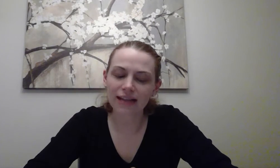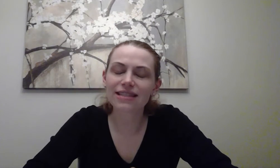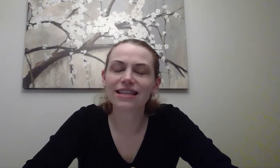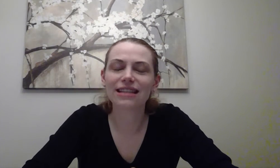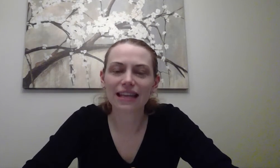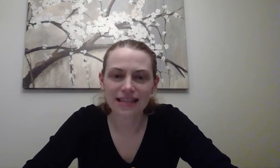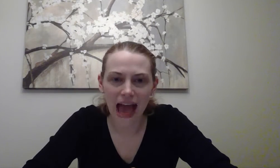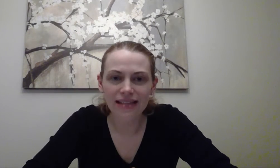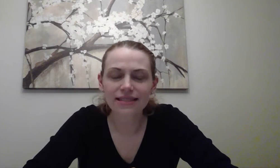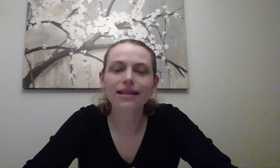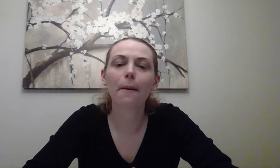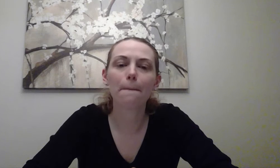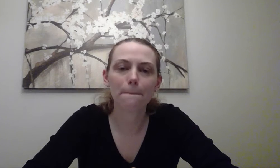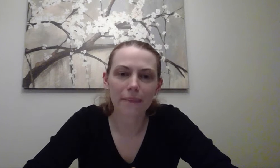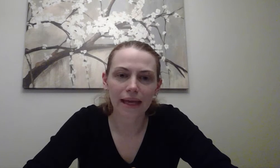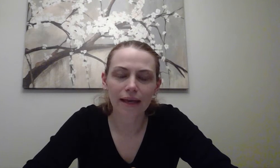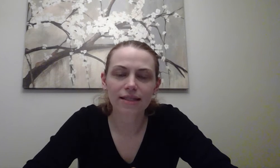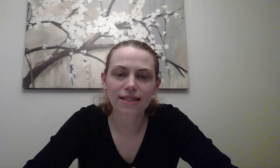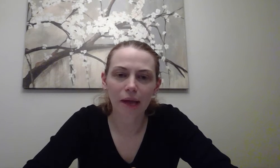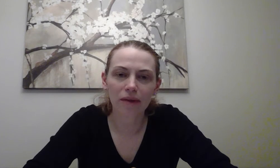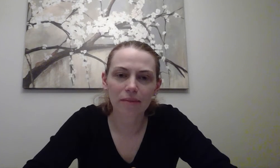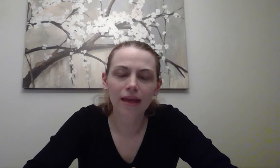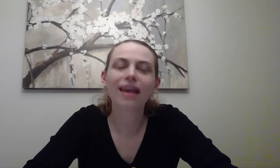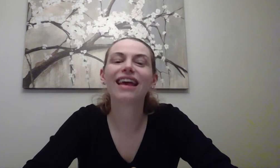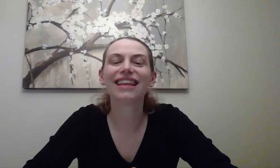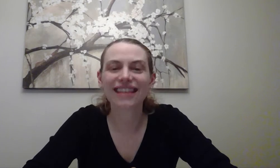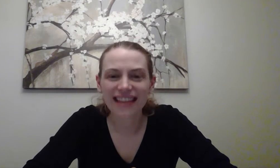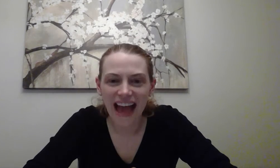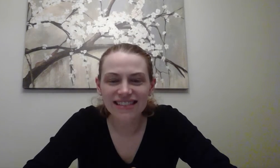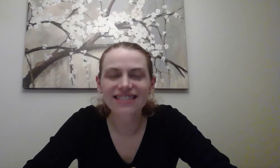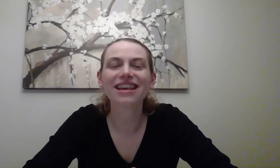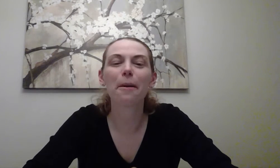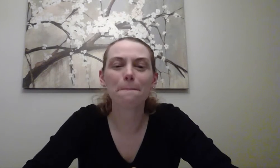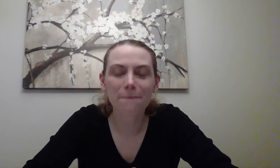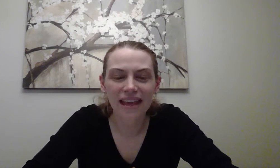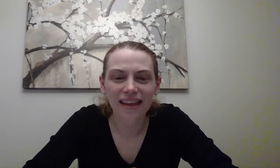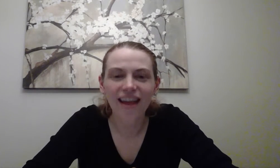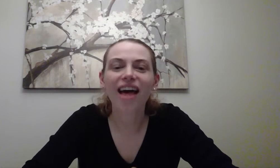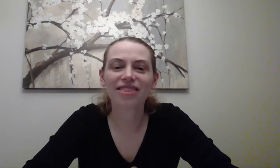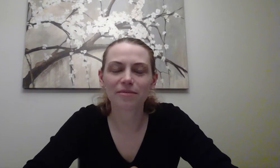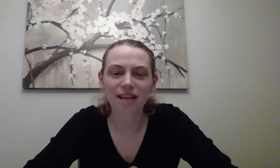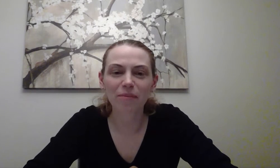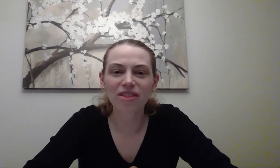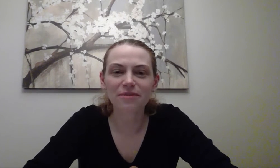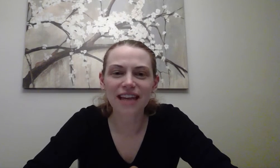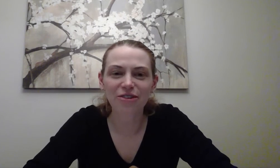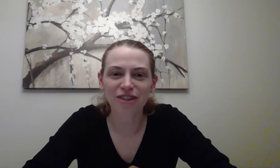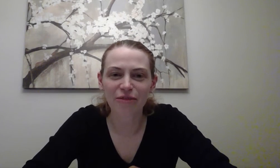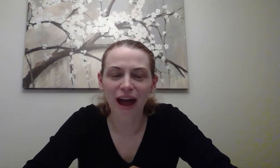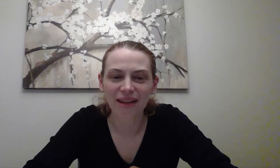next is yes, me. Say it with me. Yes, me. Thumbs up or thumbs down. Do they rhyme?